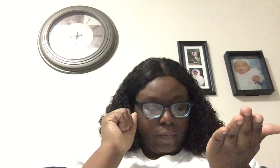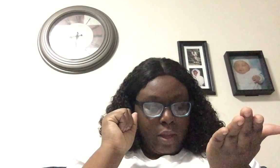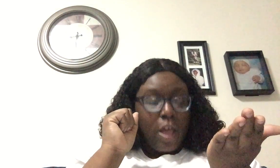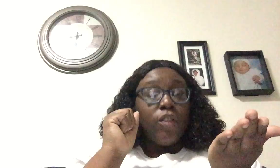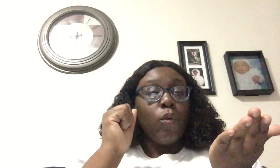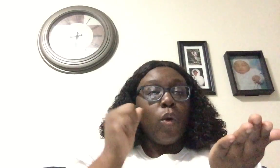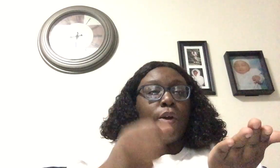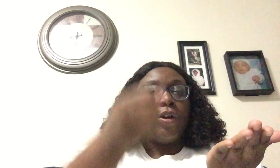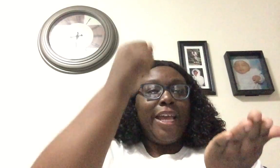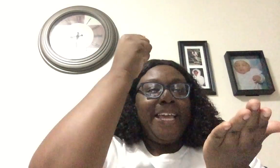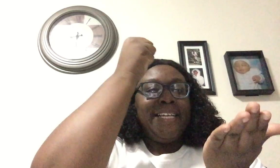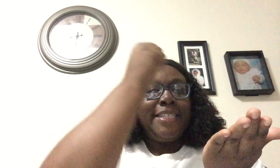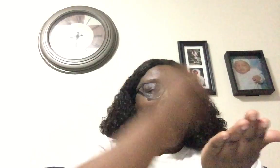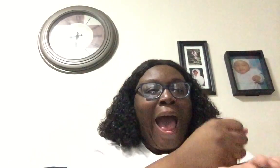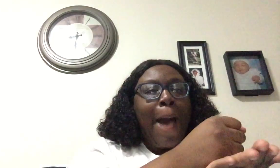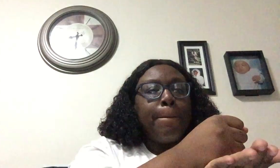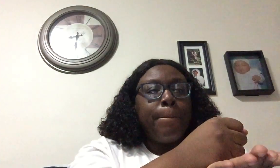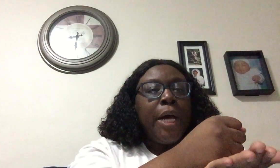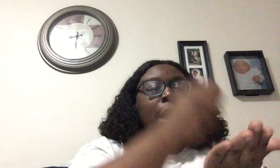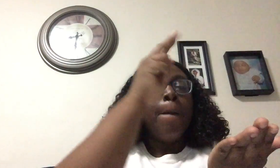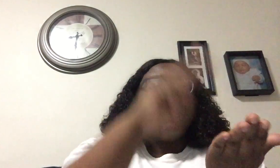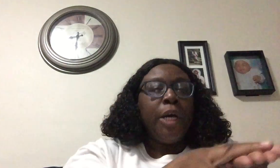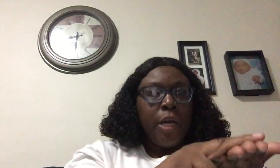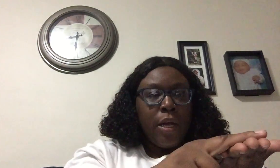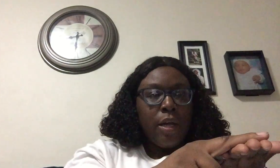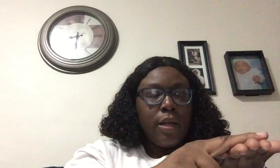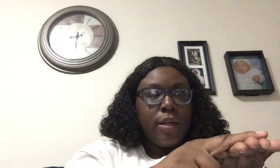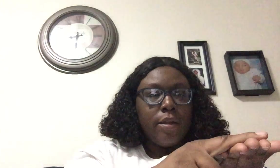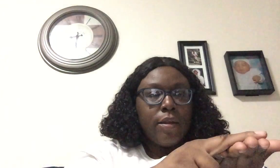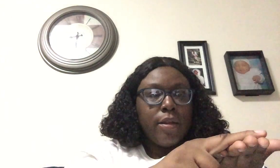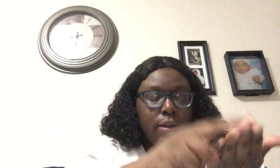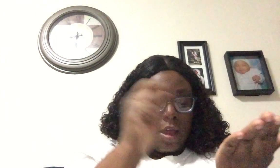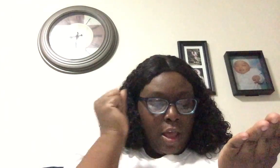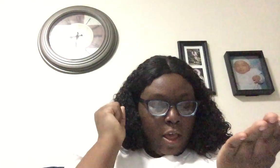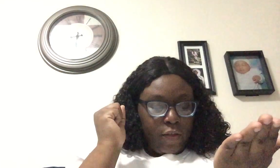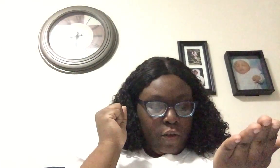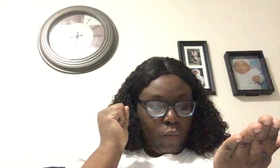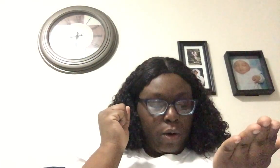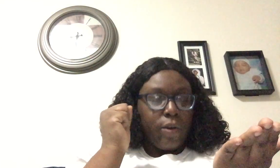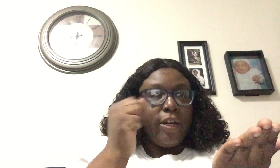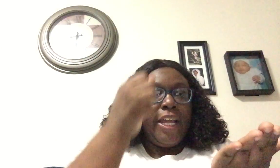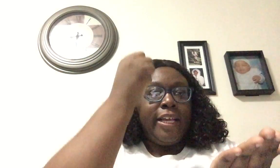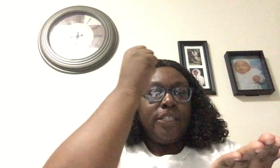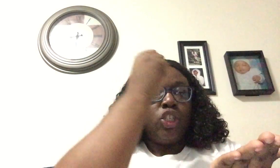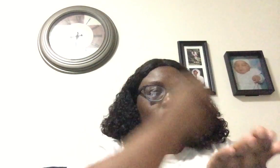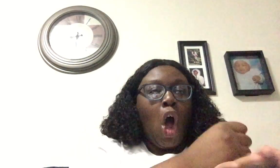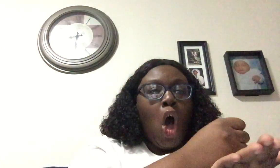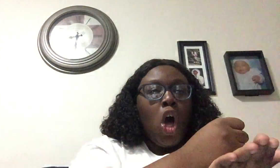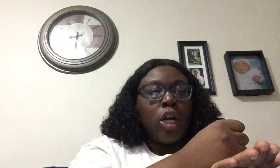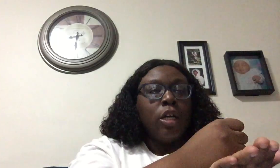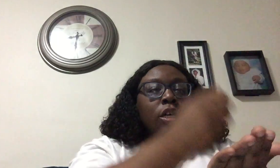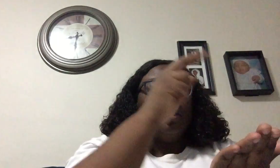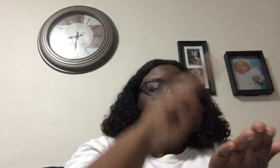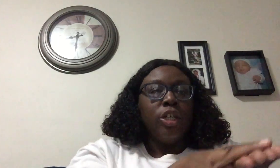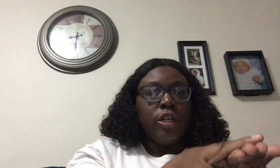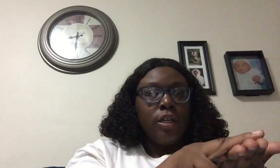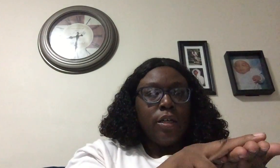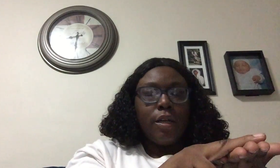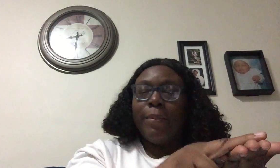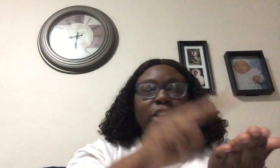The word is hop. P. The word is dog. D. I mean